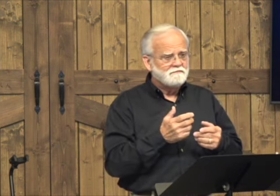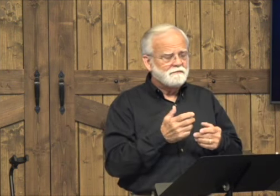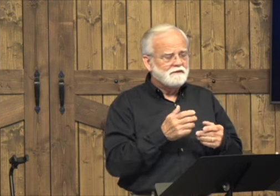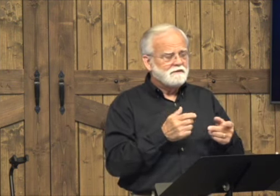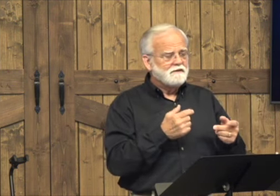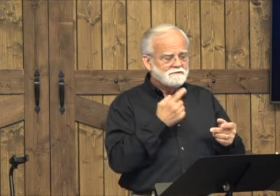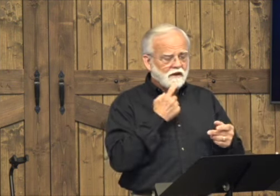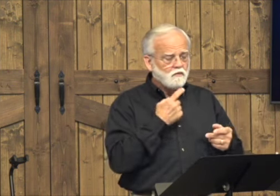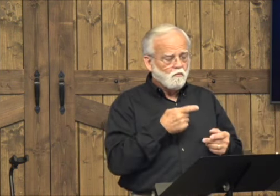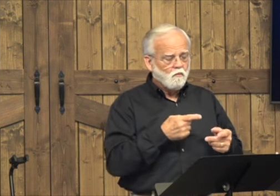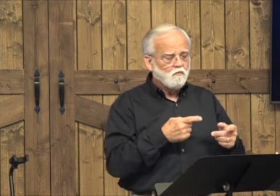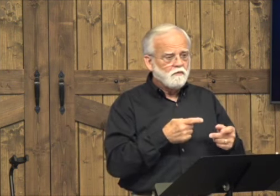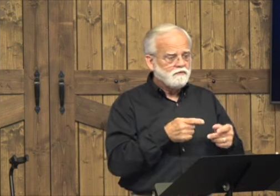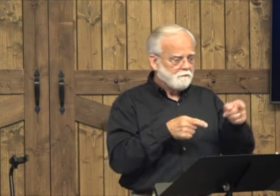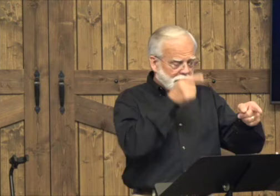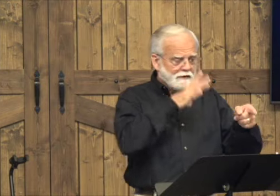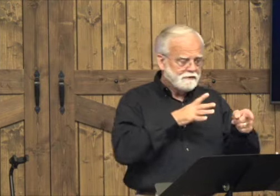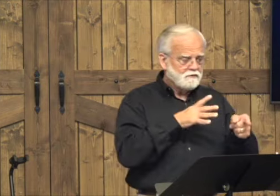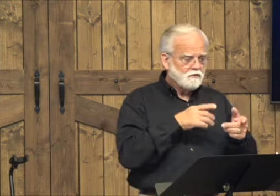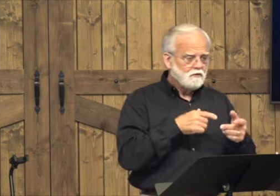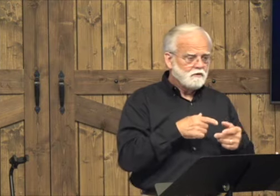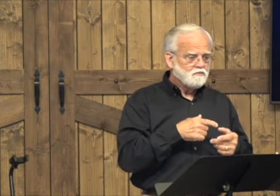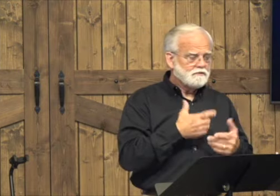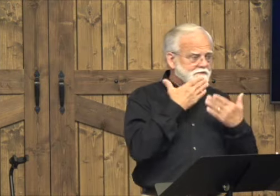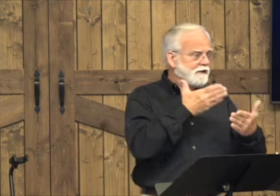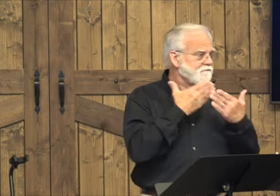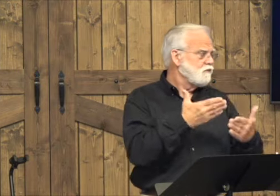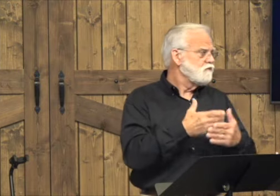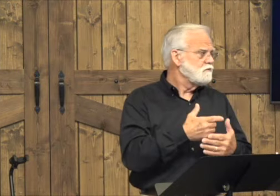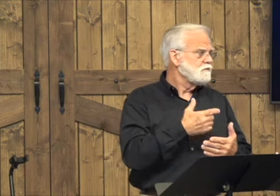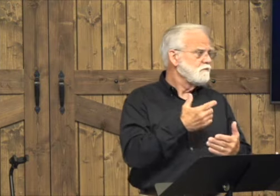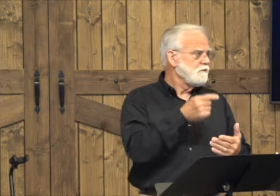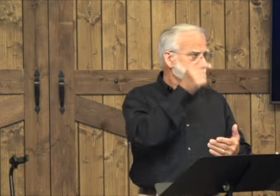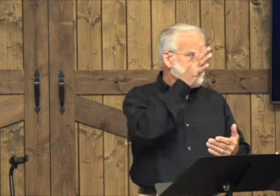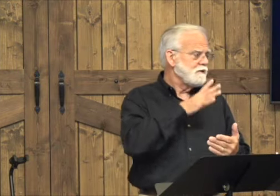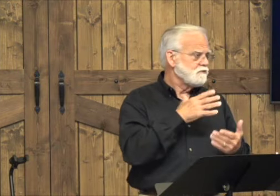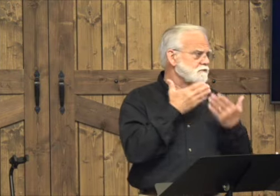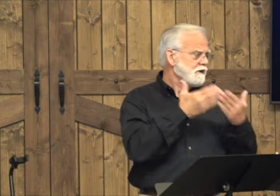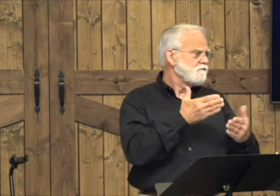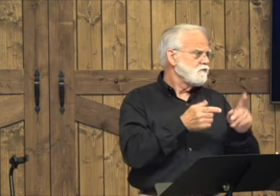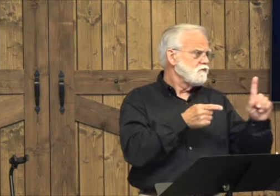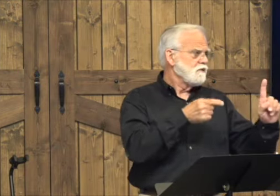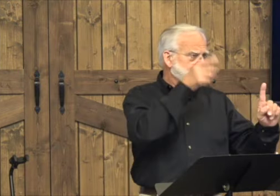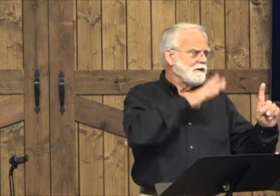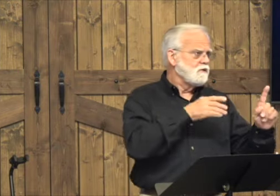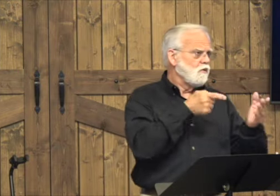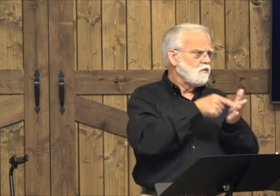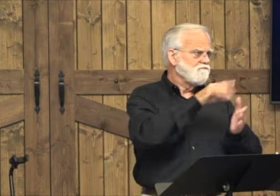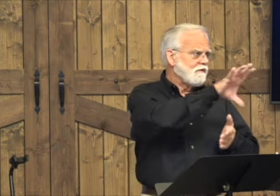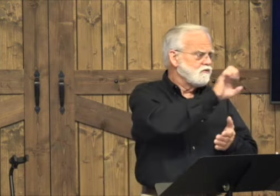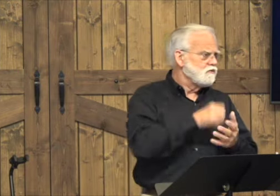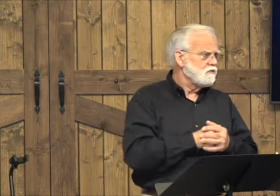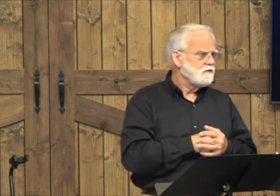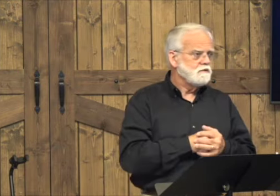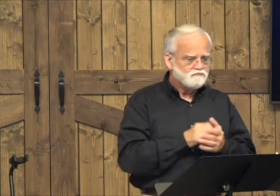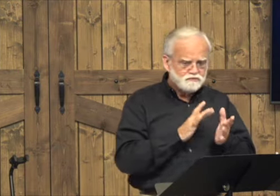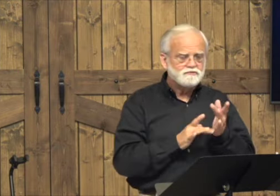was more grateful? And Simon said, I think the man that owed more, the one that owed